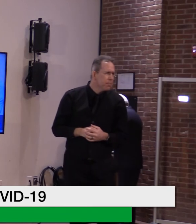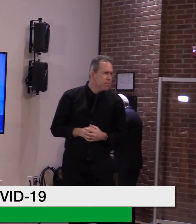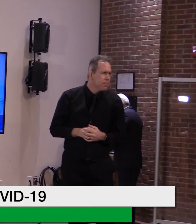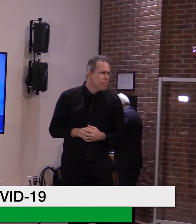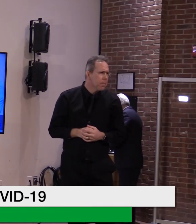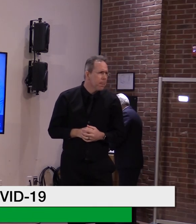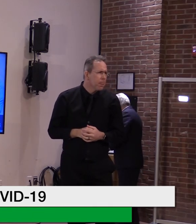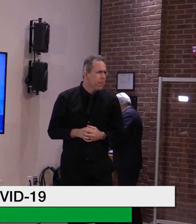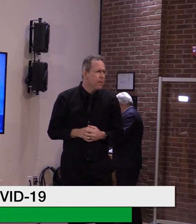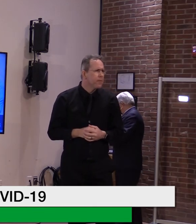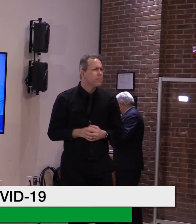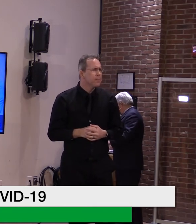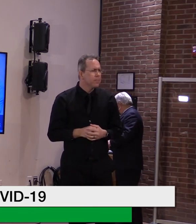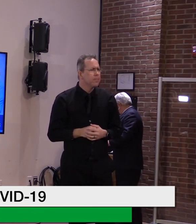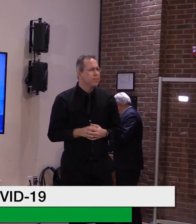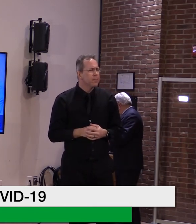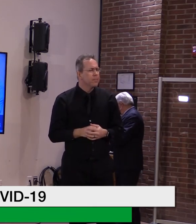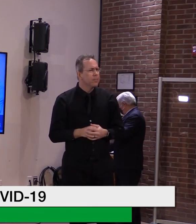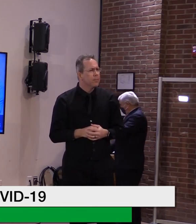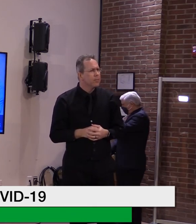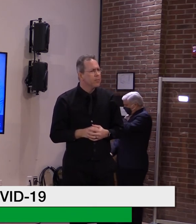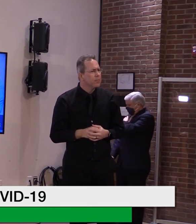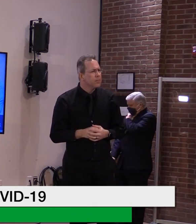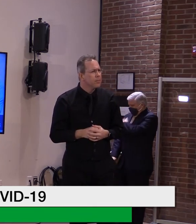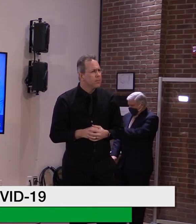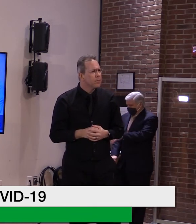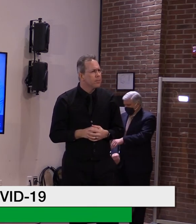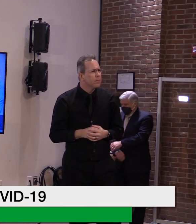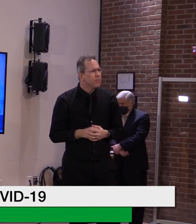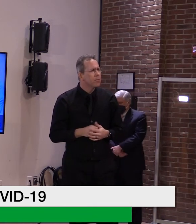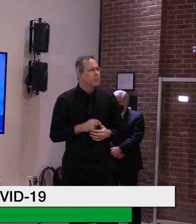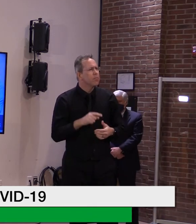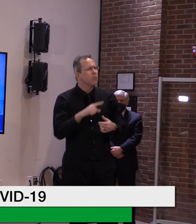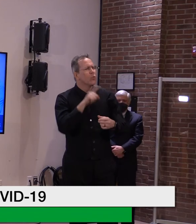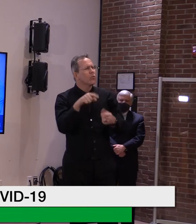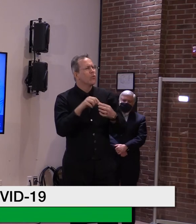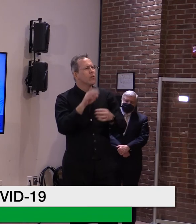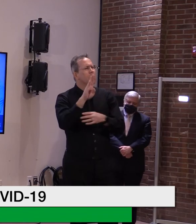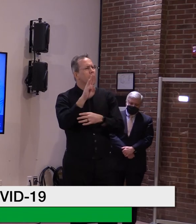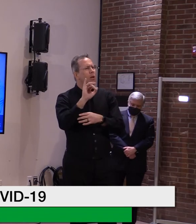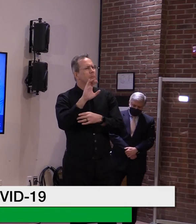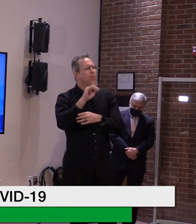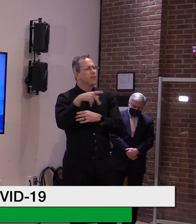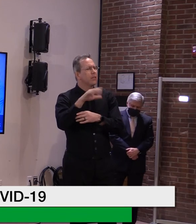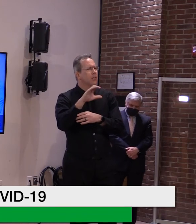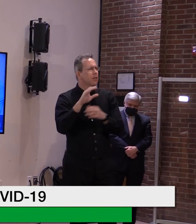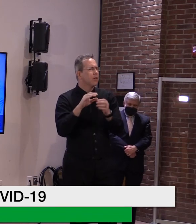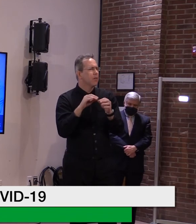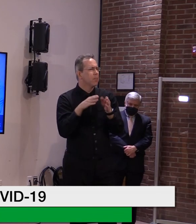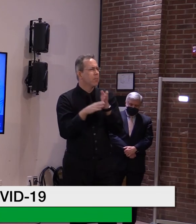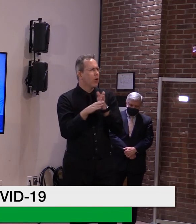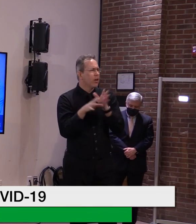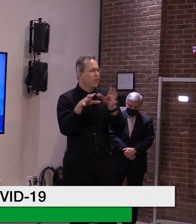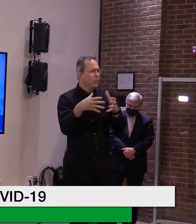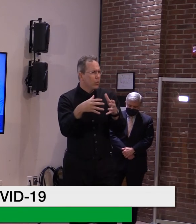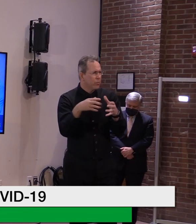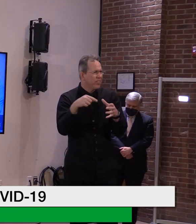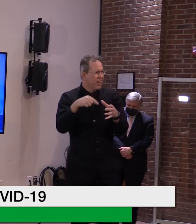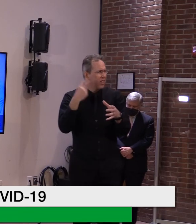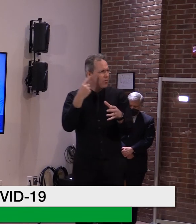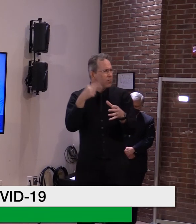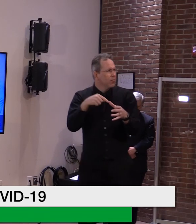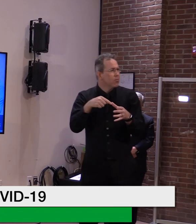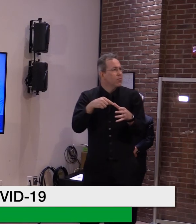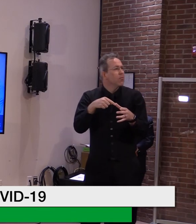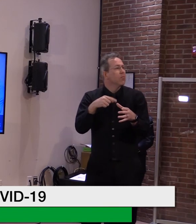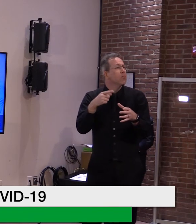I just wanted to make sure. So the idea is that someone who's a member of the BIPOC community and falls into one of the eligible vaccine groups can